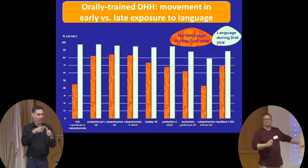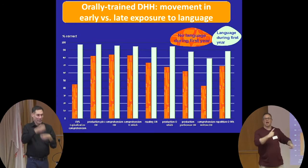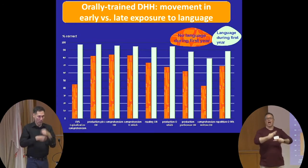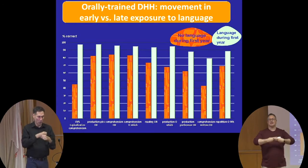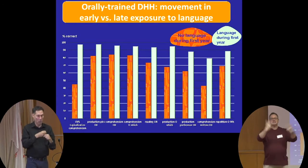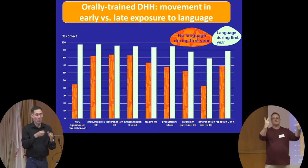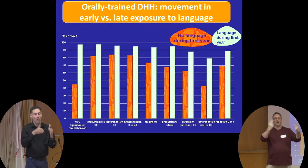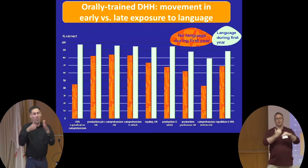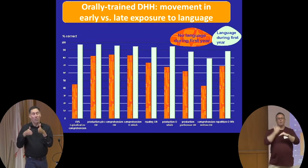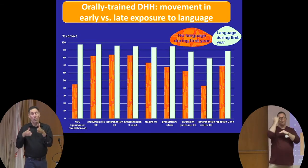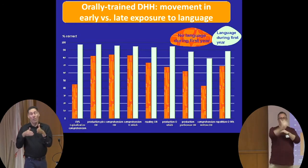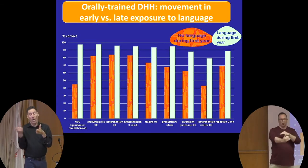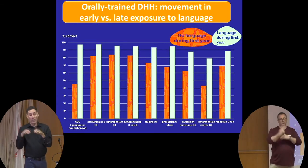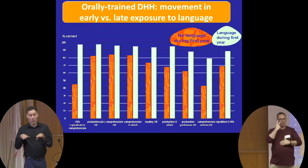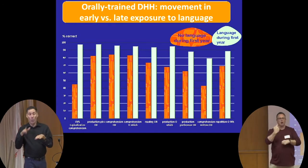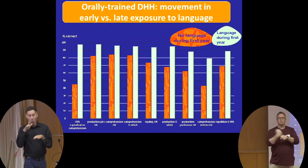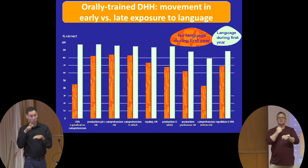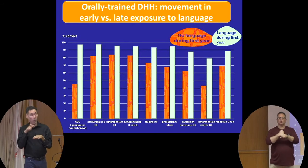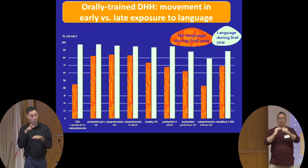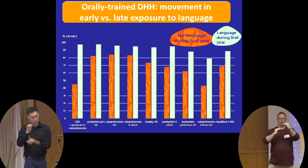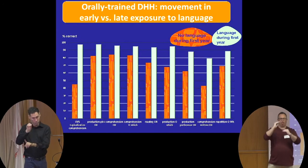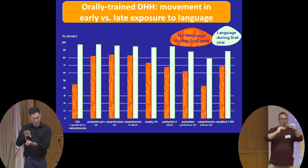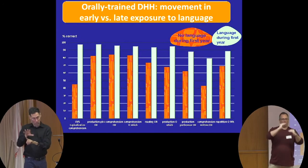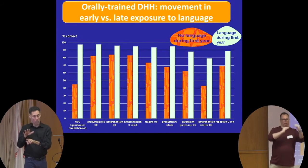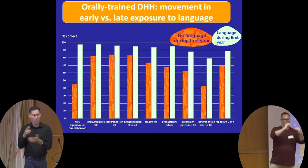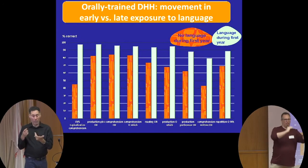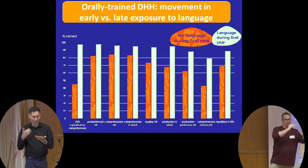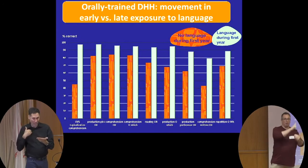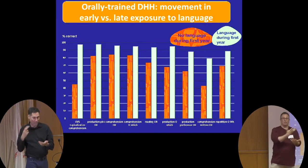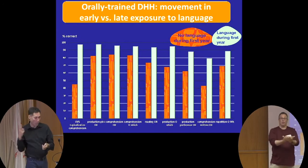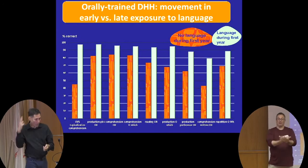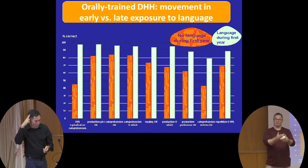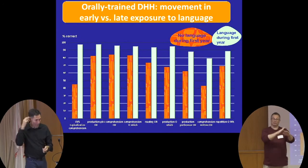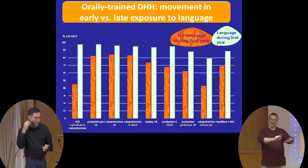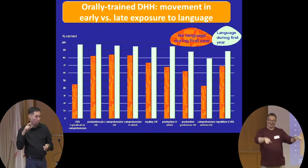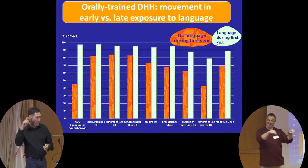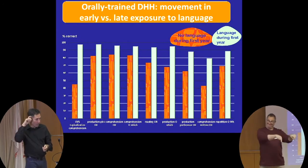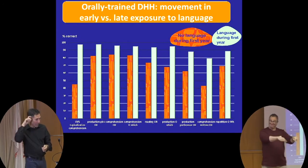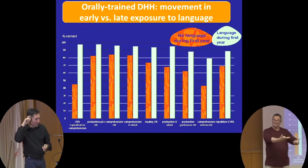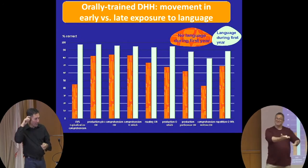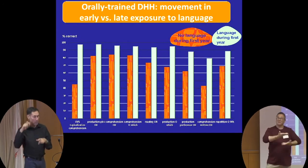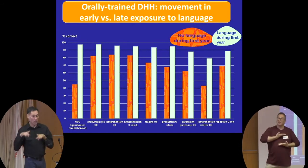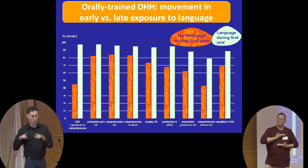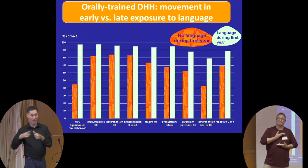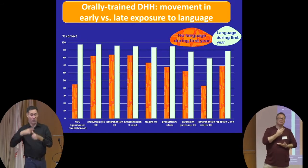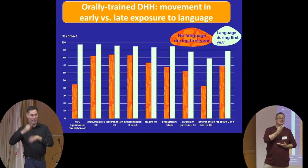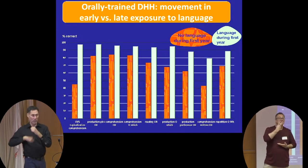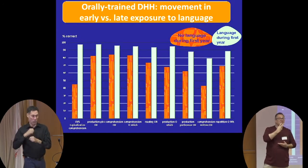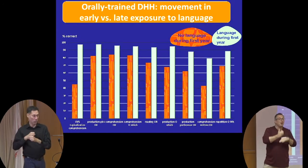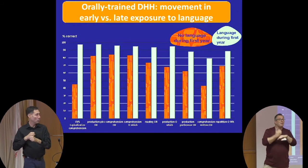children who did receive cochlear implants or hearing aids during the first year. And you see that for